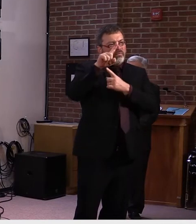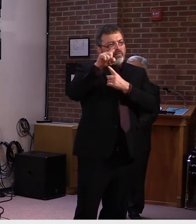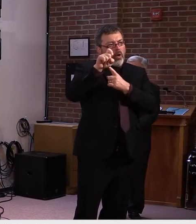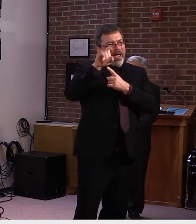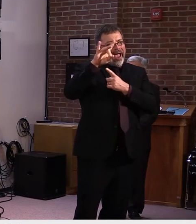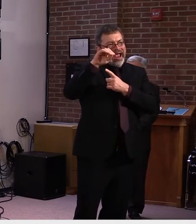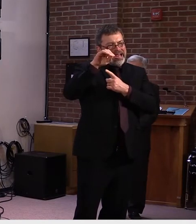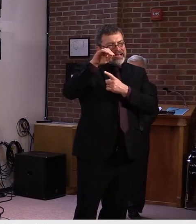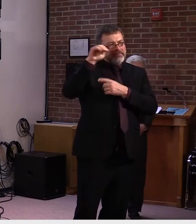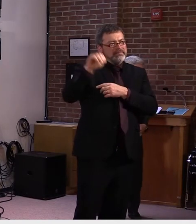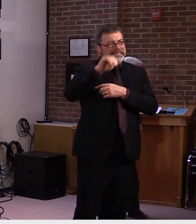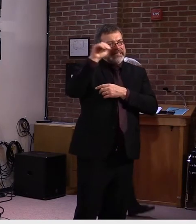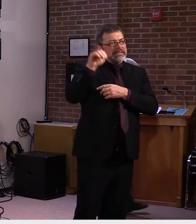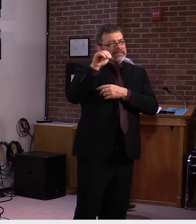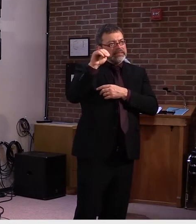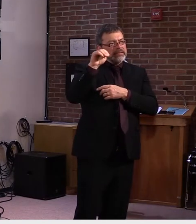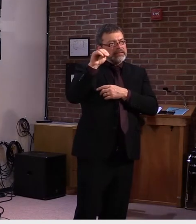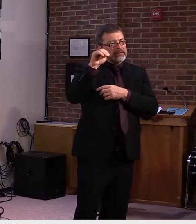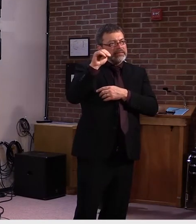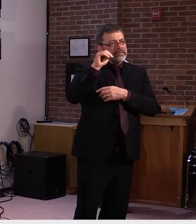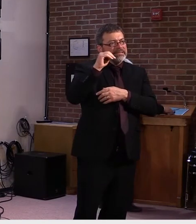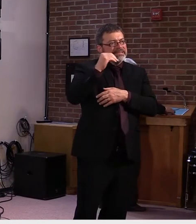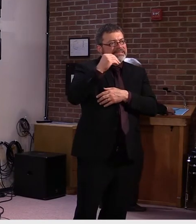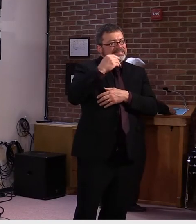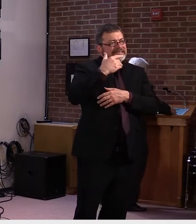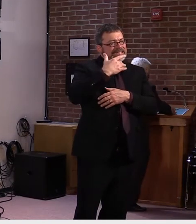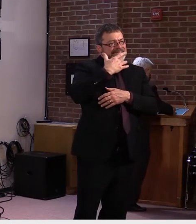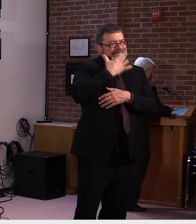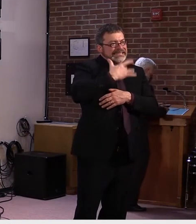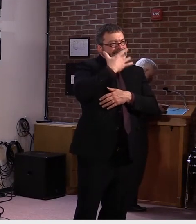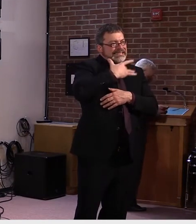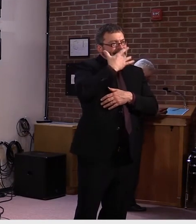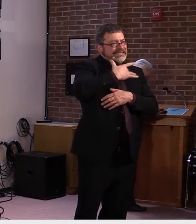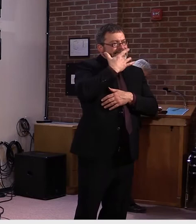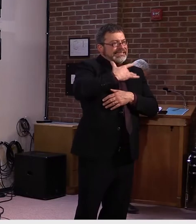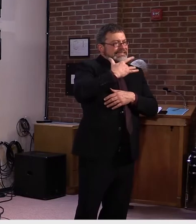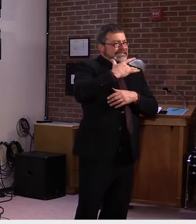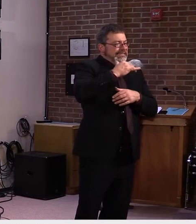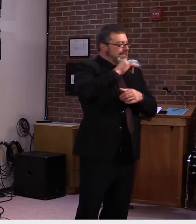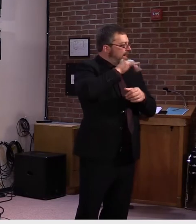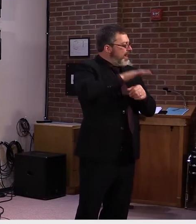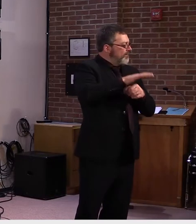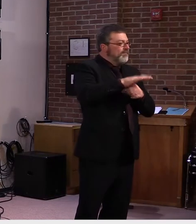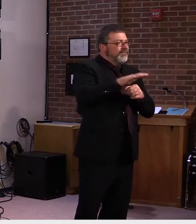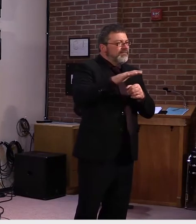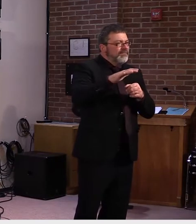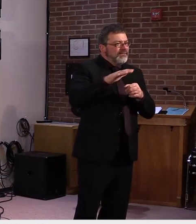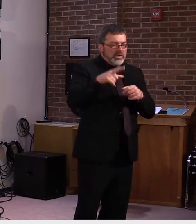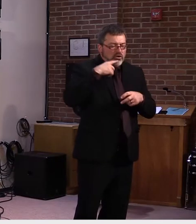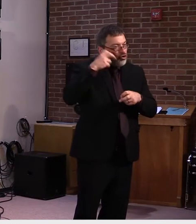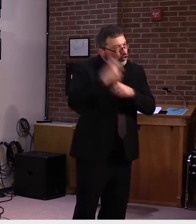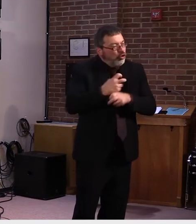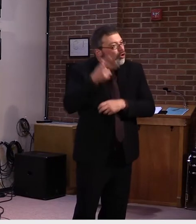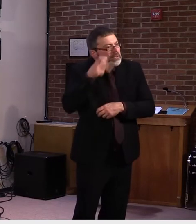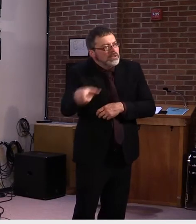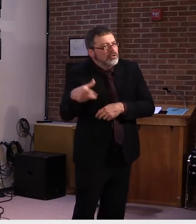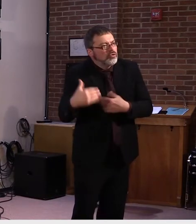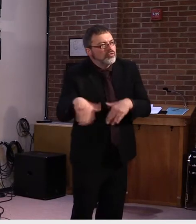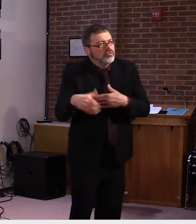Uh, what are you looking to do, uh, with the legislature when they reconvene next week